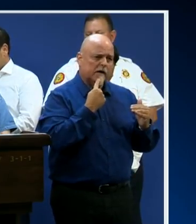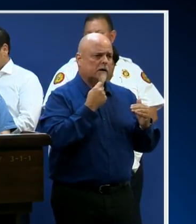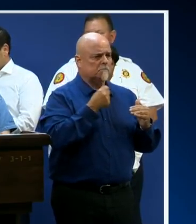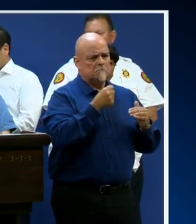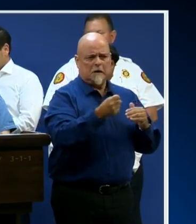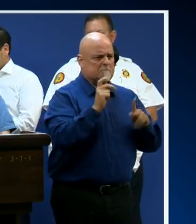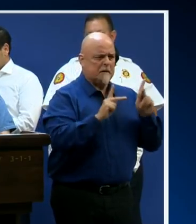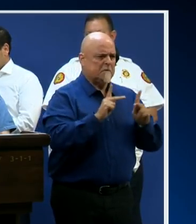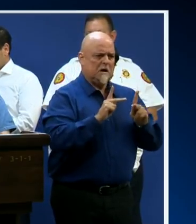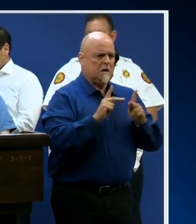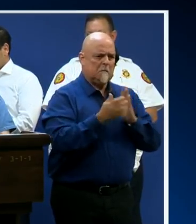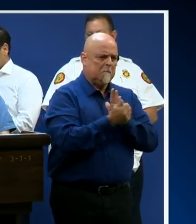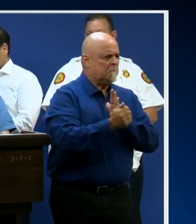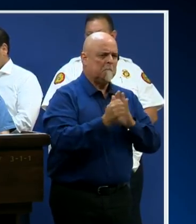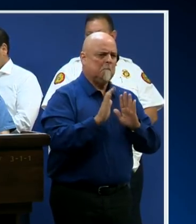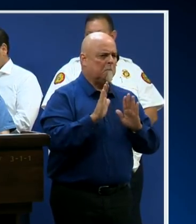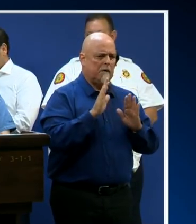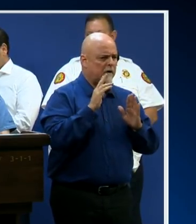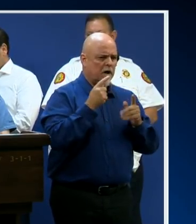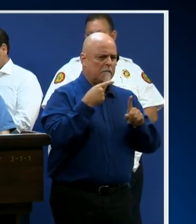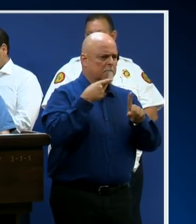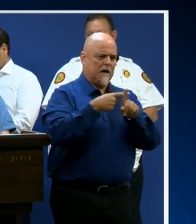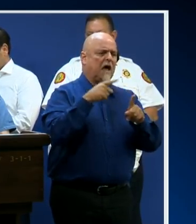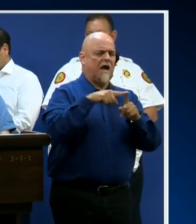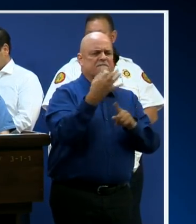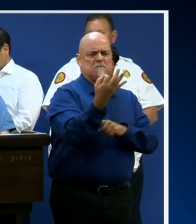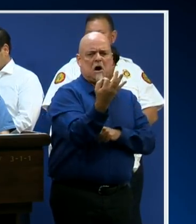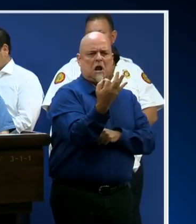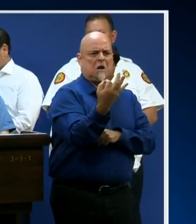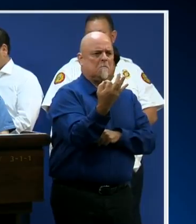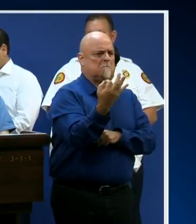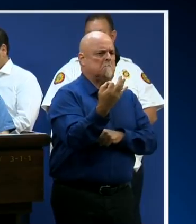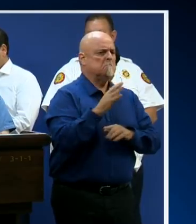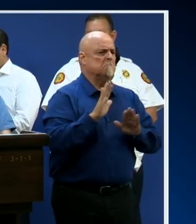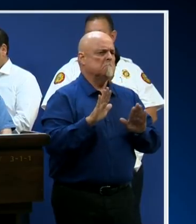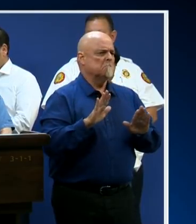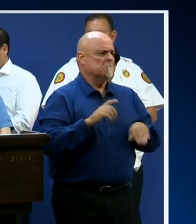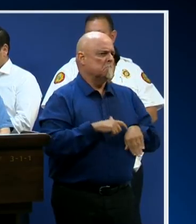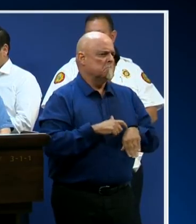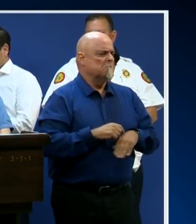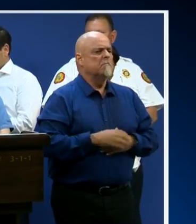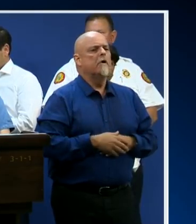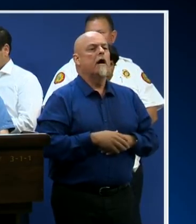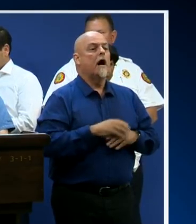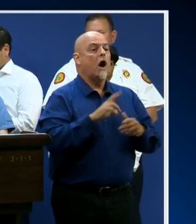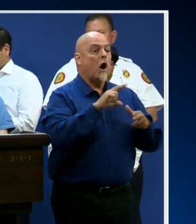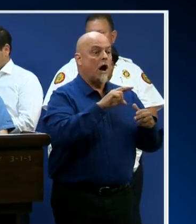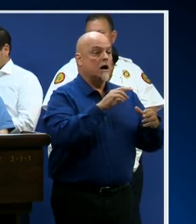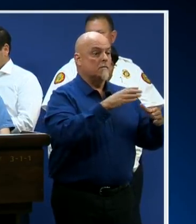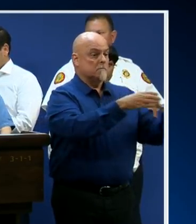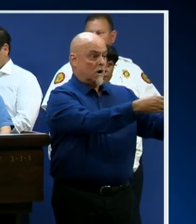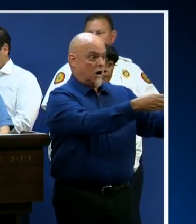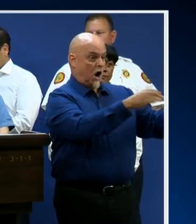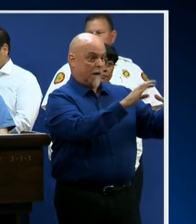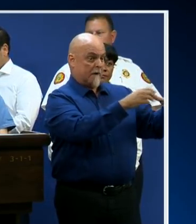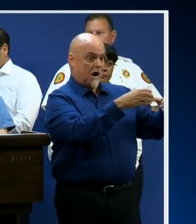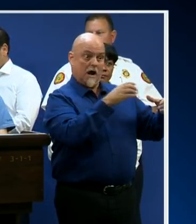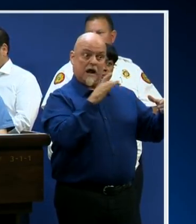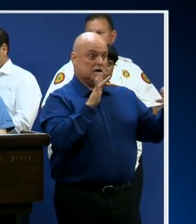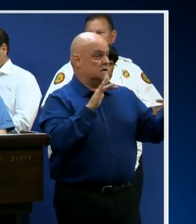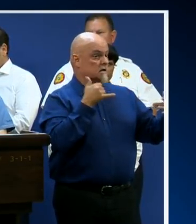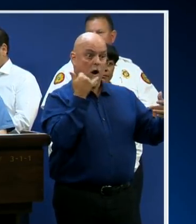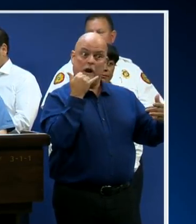-Dade Police, Fire and are preparing for Hurricane Irma. Please do not call 911 for general questions. Use